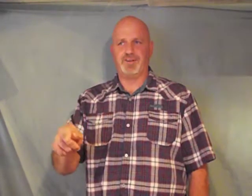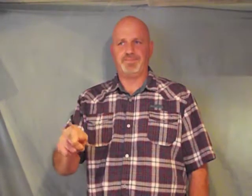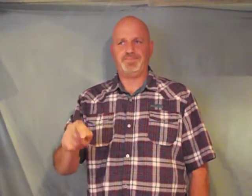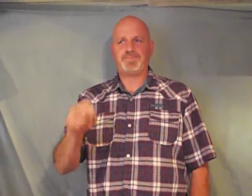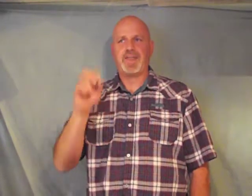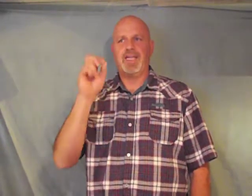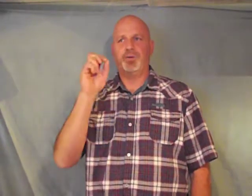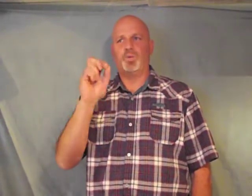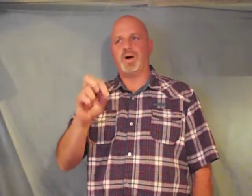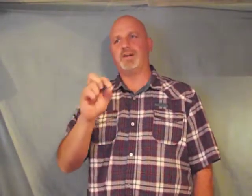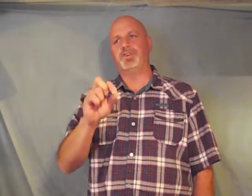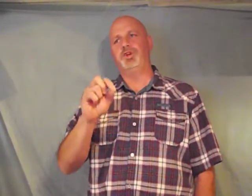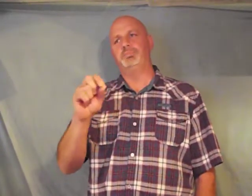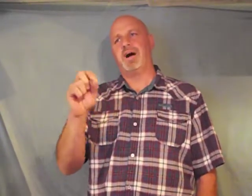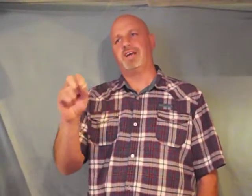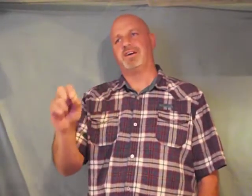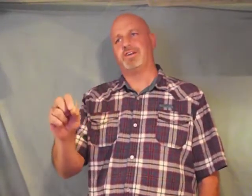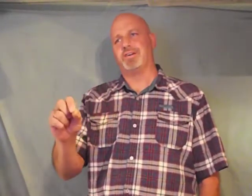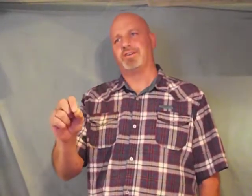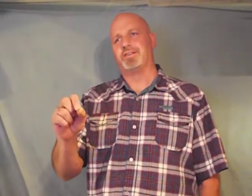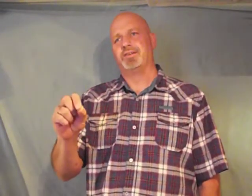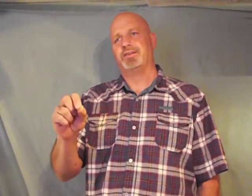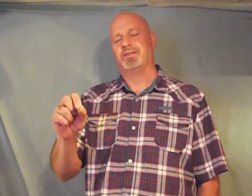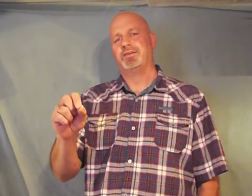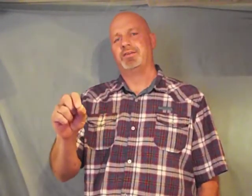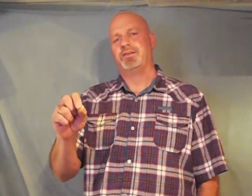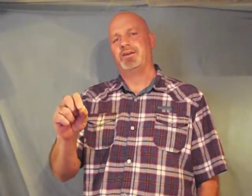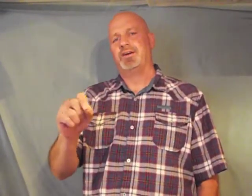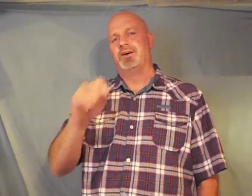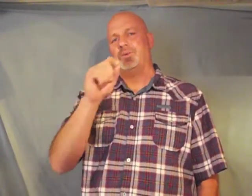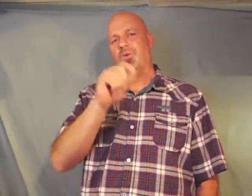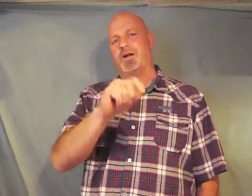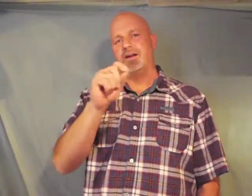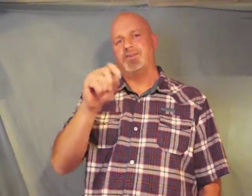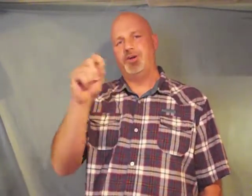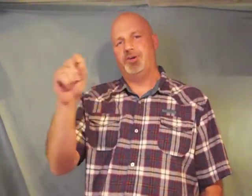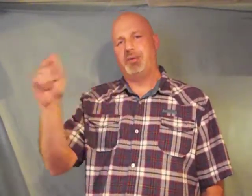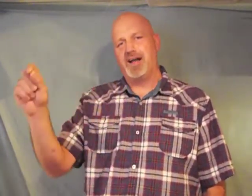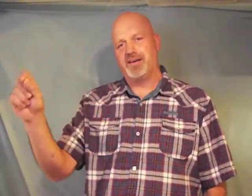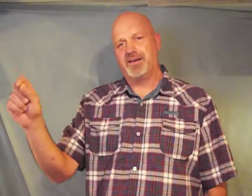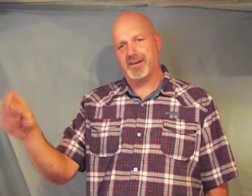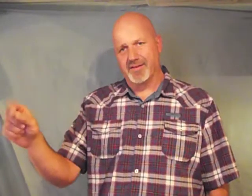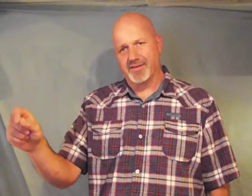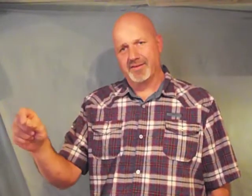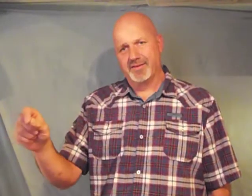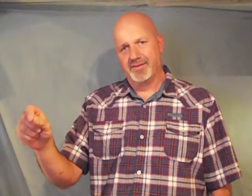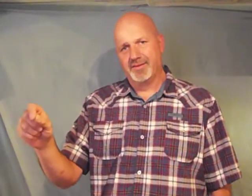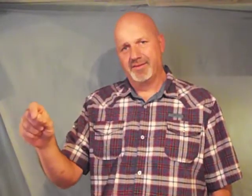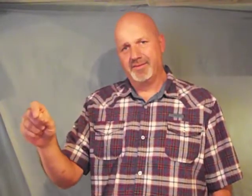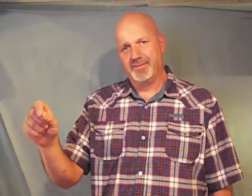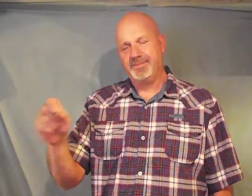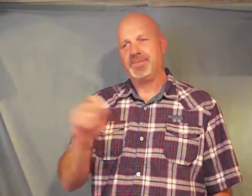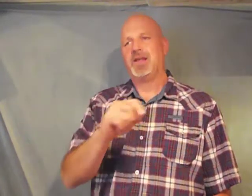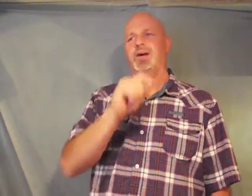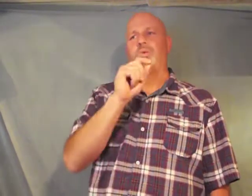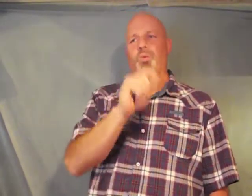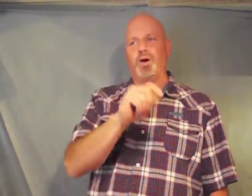and whatever you bind on earth whatever you bind on earth whatever